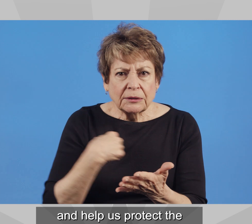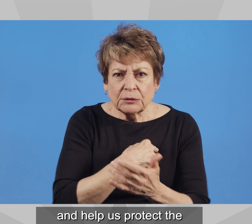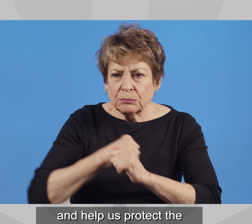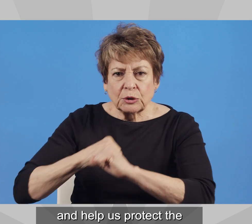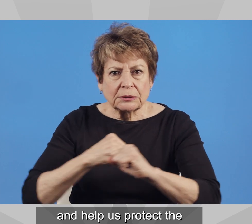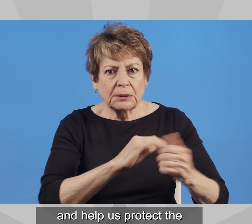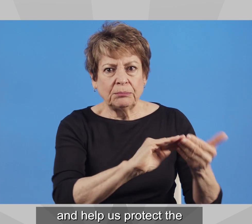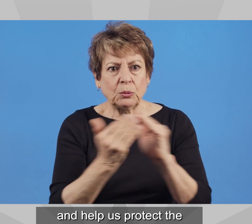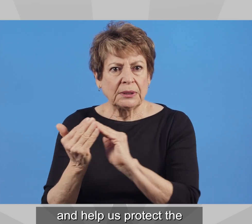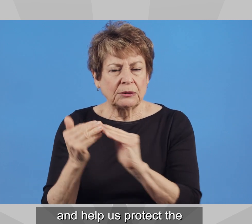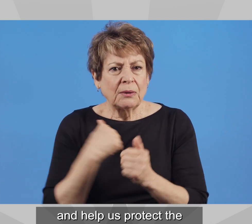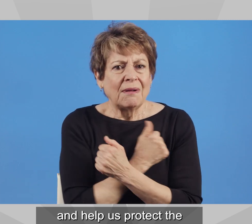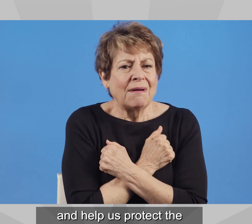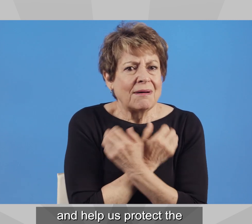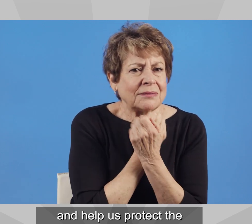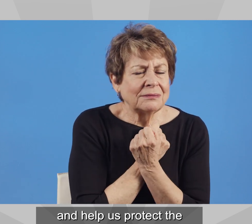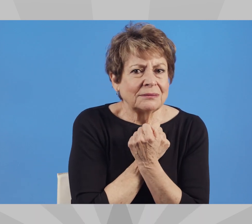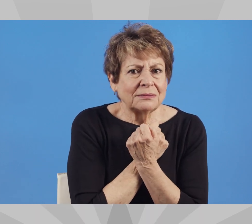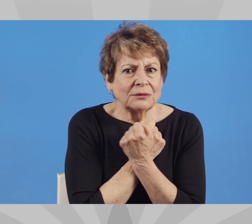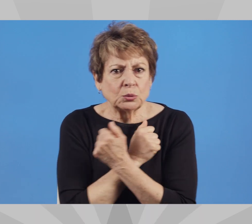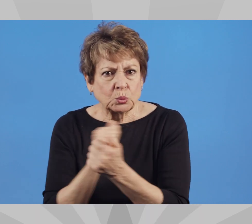community we love together.